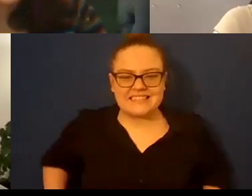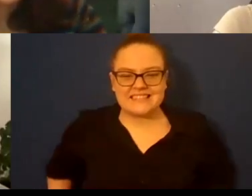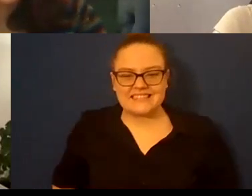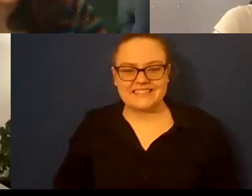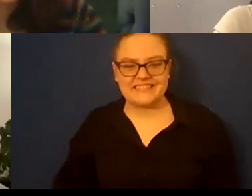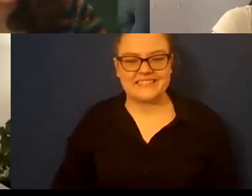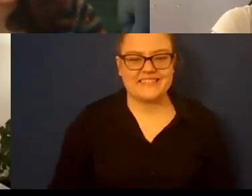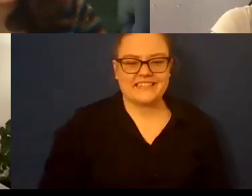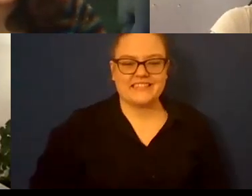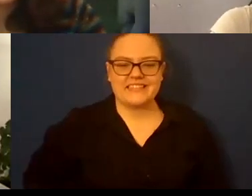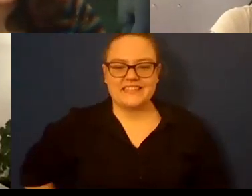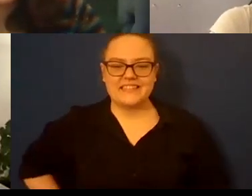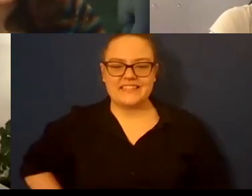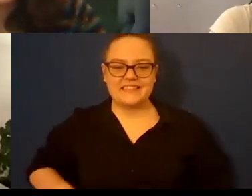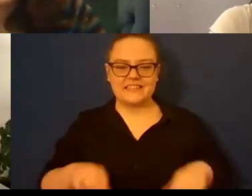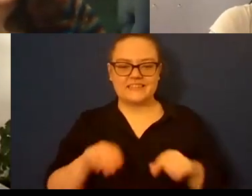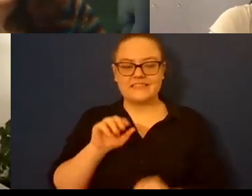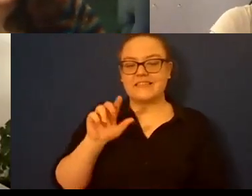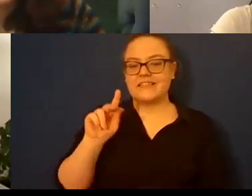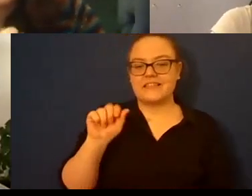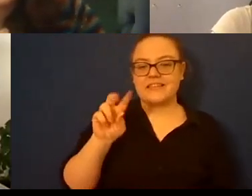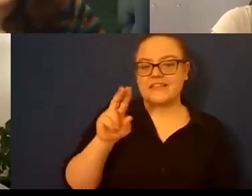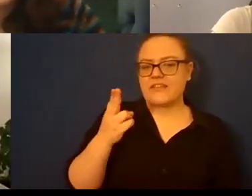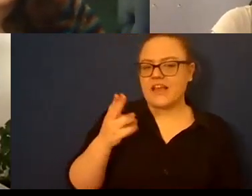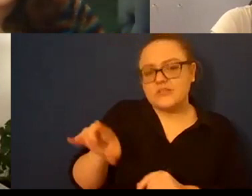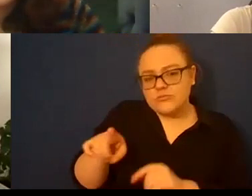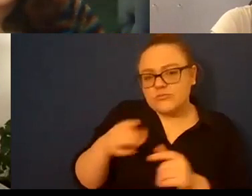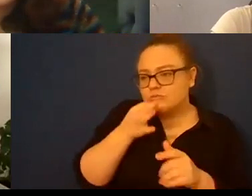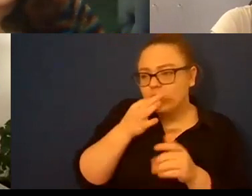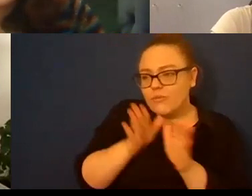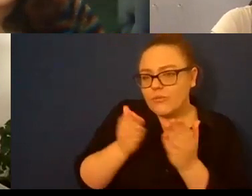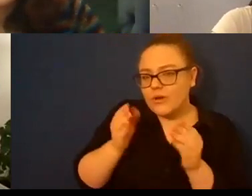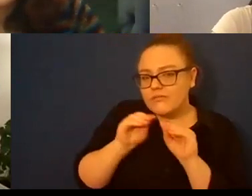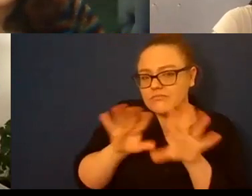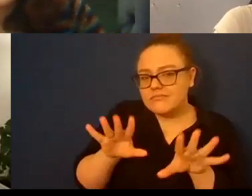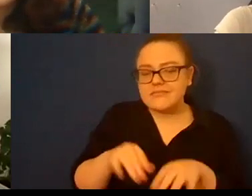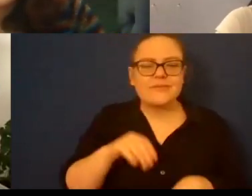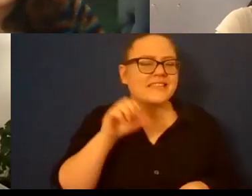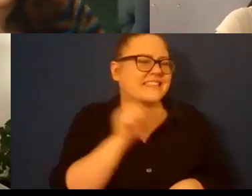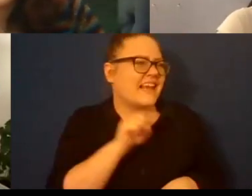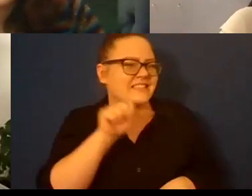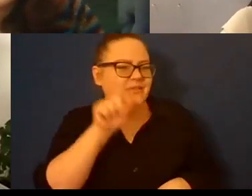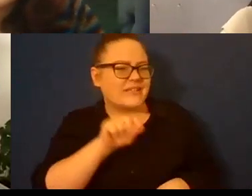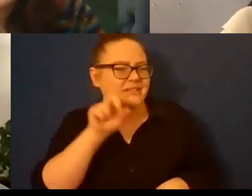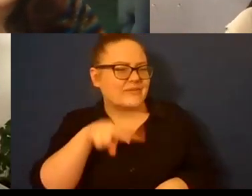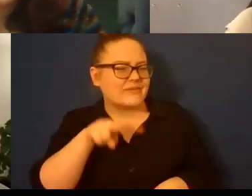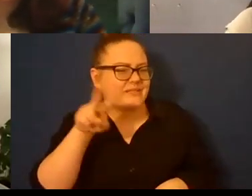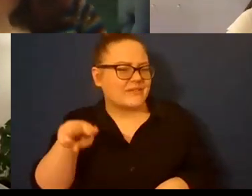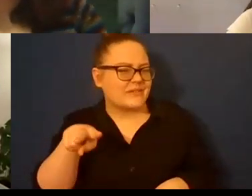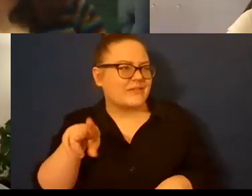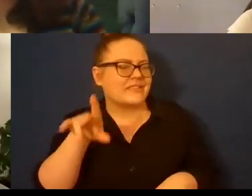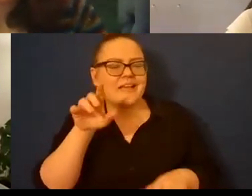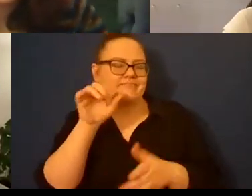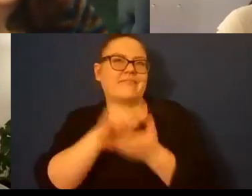you have a coming out you have a chat book coming out yes in 2022 which feels like an impossible dream right